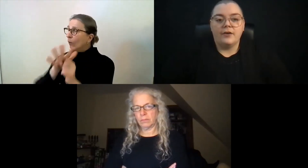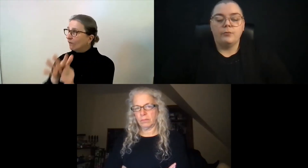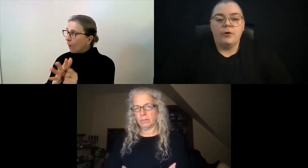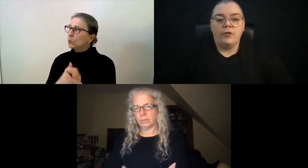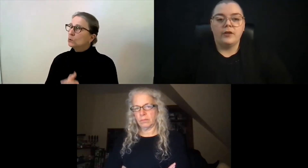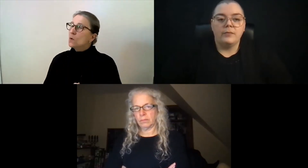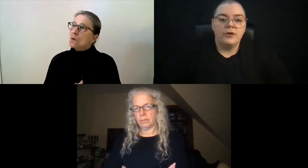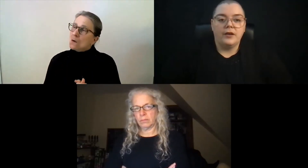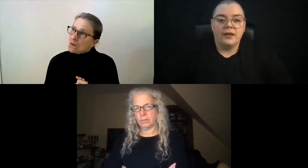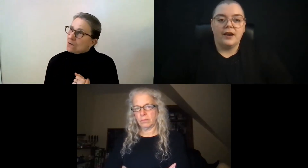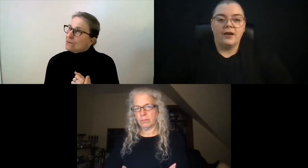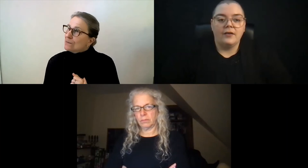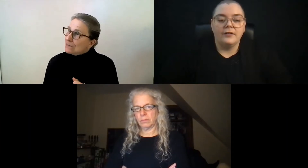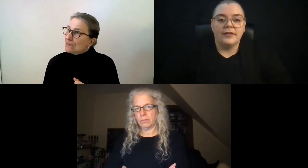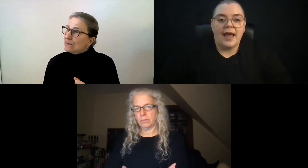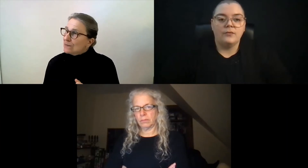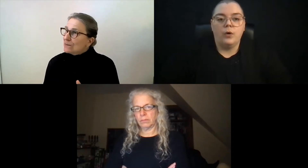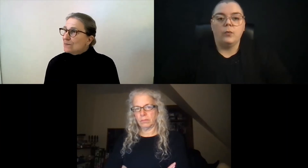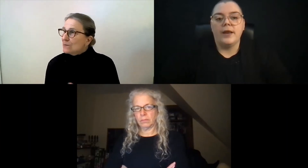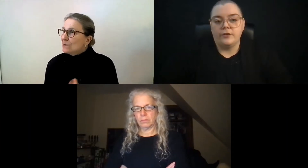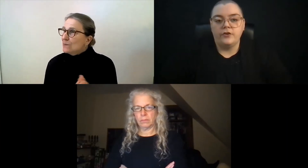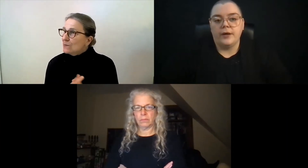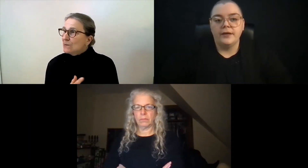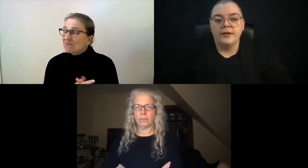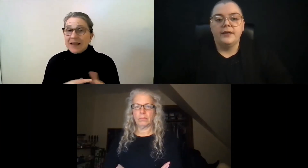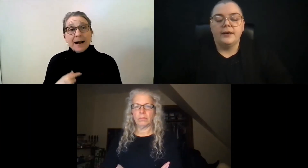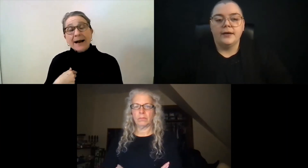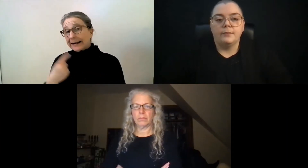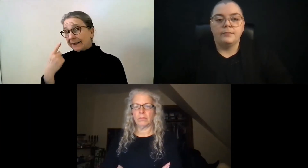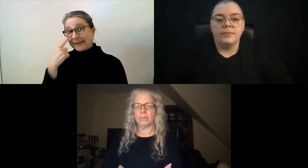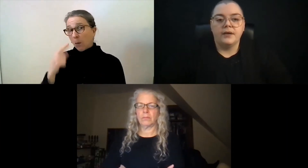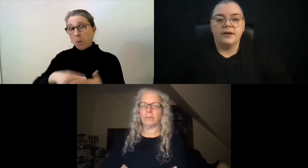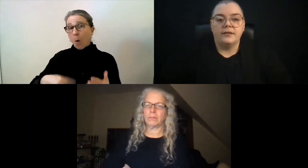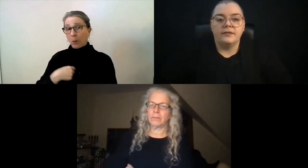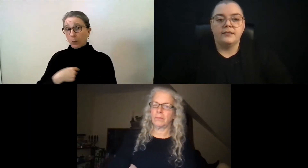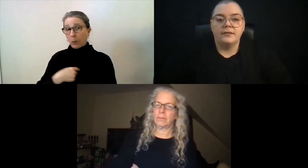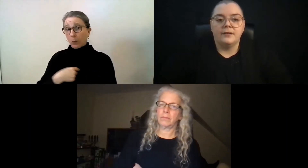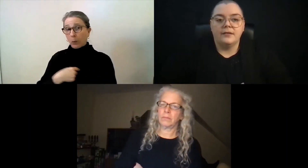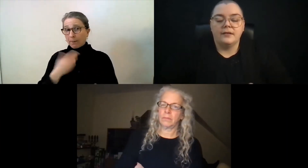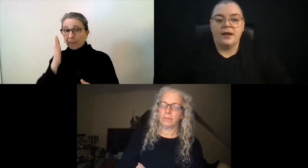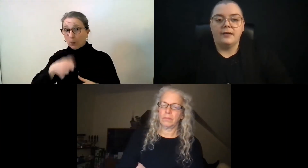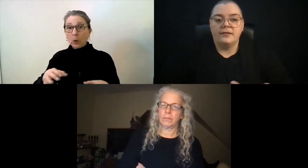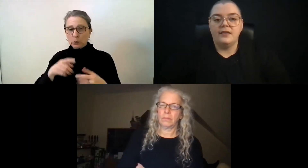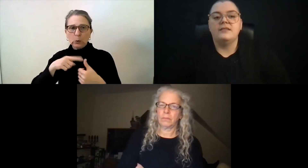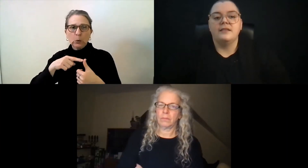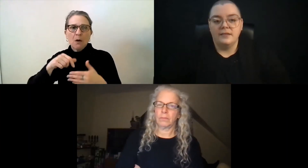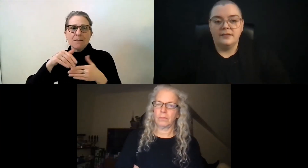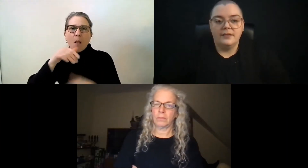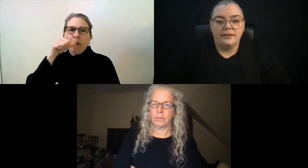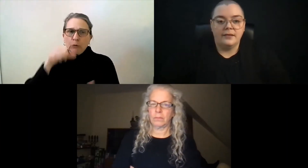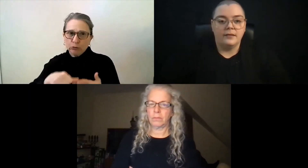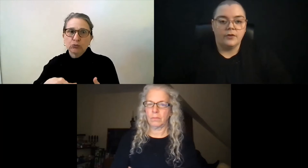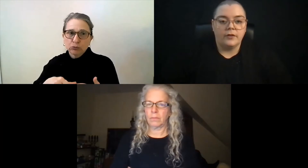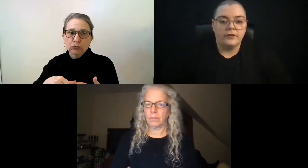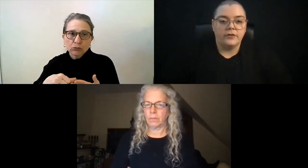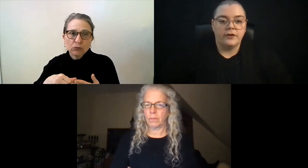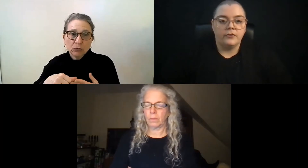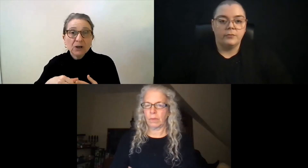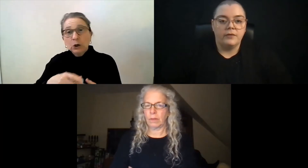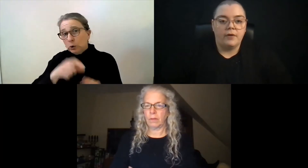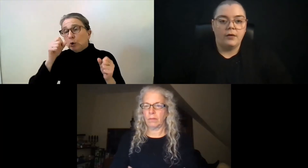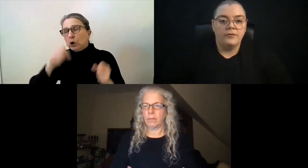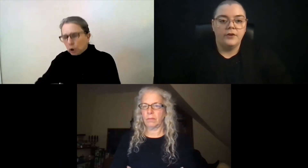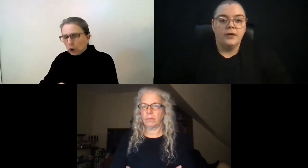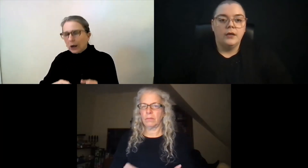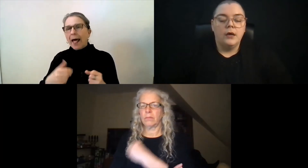there, you pull the community there, that's one way to do it, because it's kind of, it's easy, it's easy for the legislators